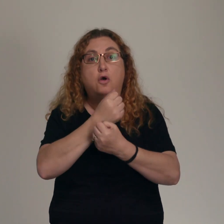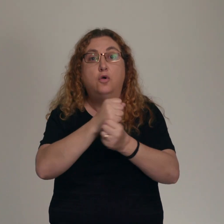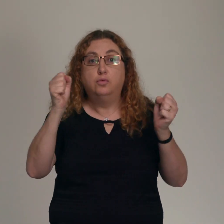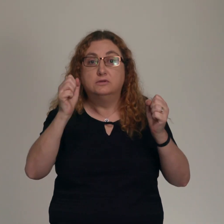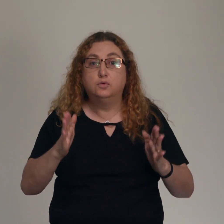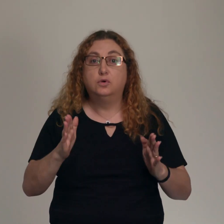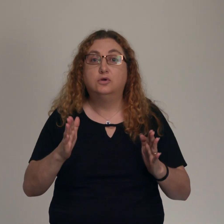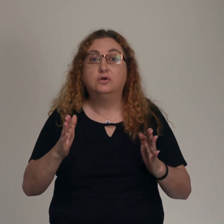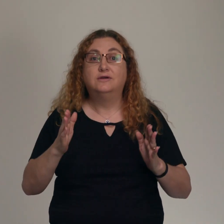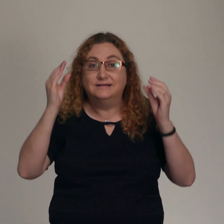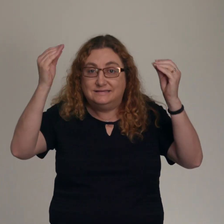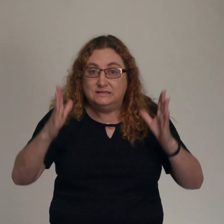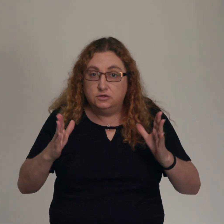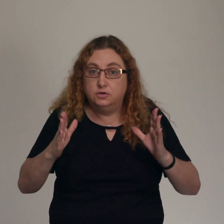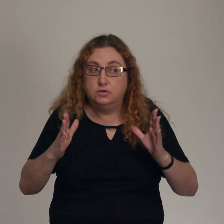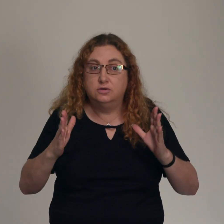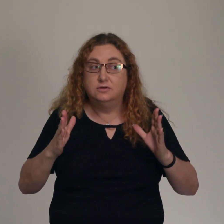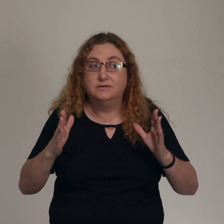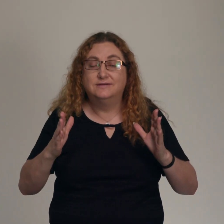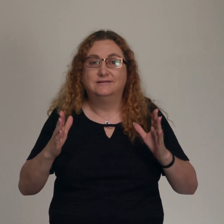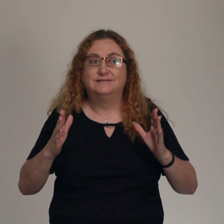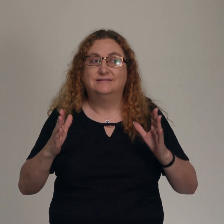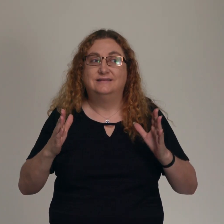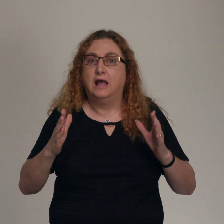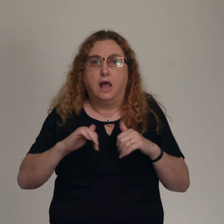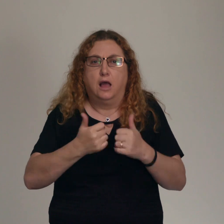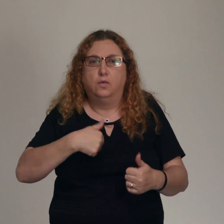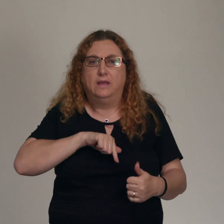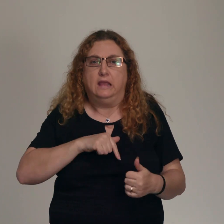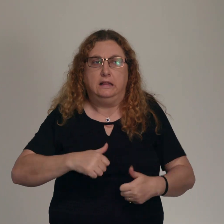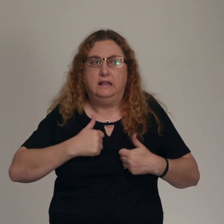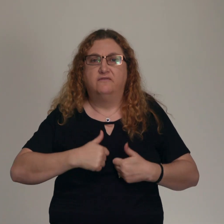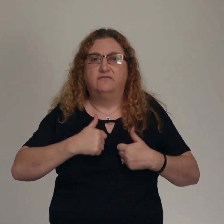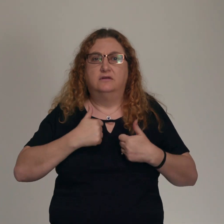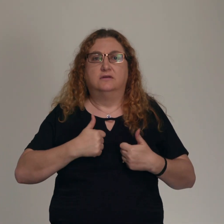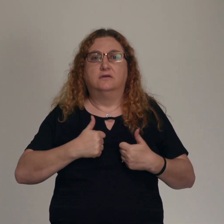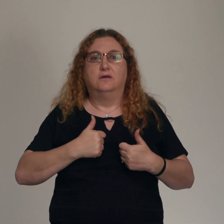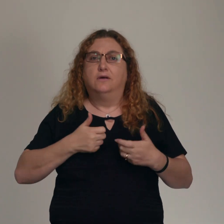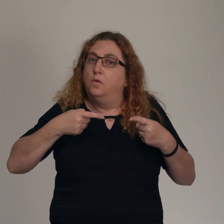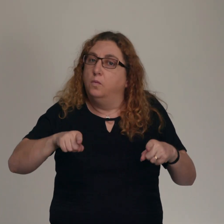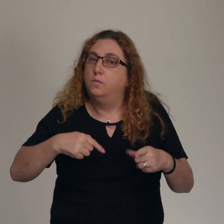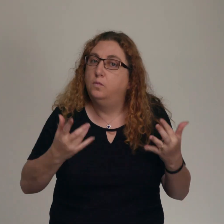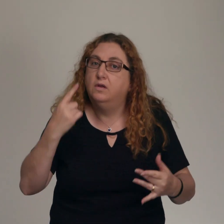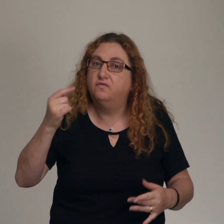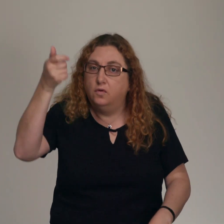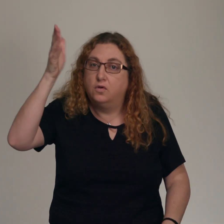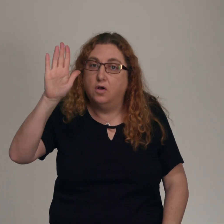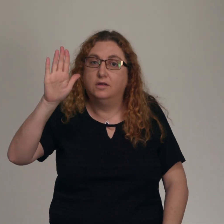a mountain to teach us. And how do we live as we await for God to do the next thing he's promised to do? We listen